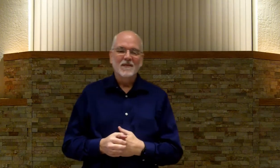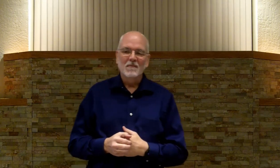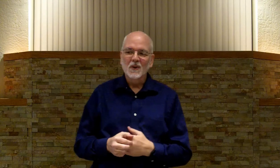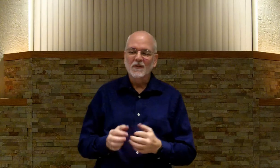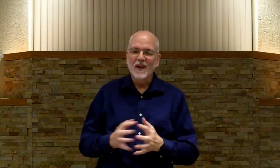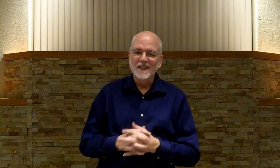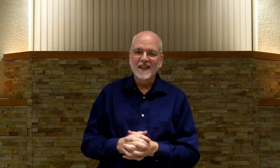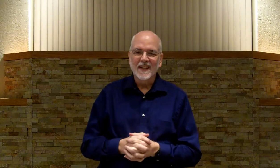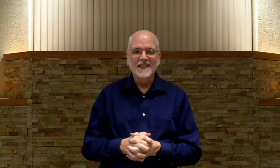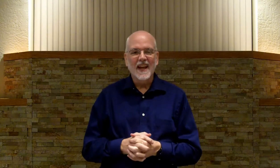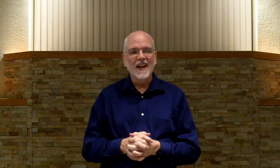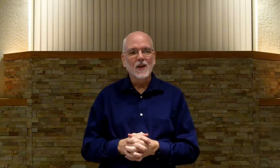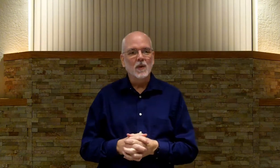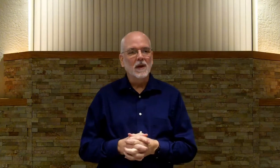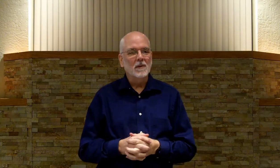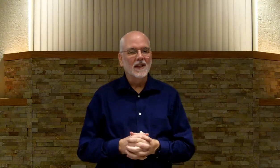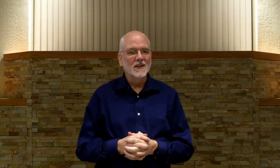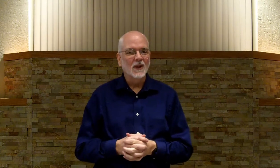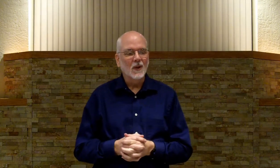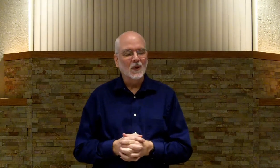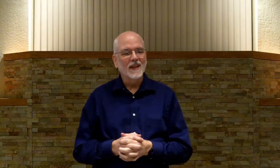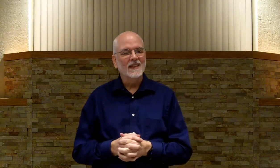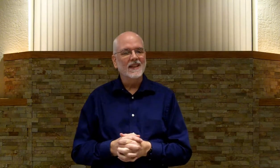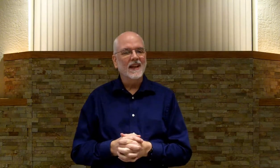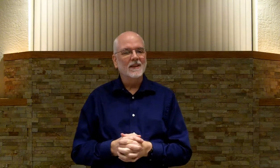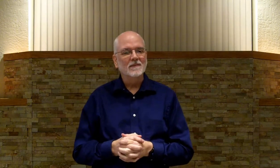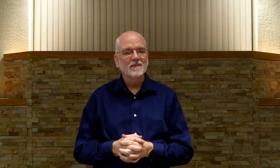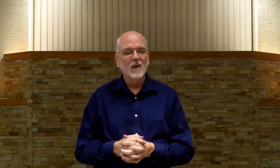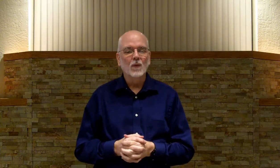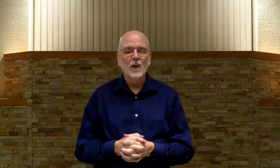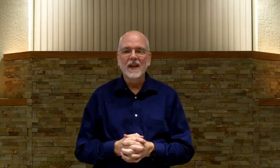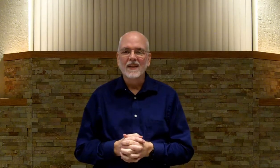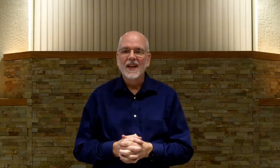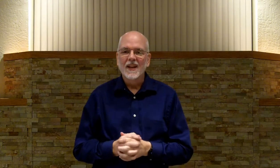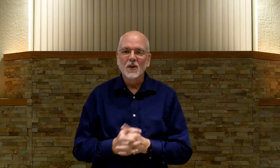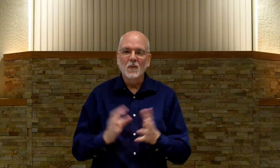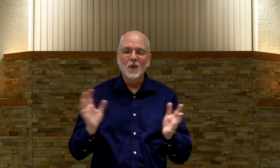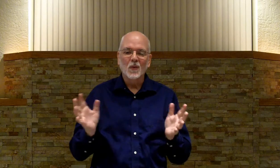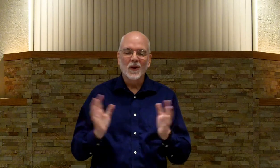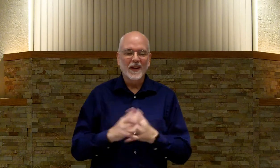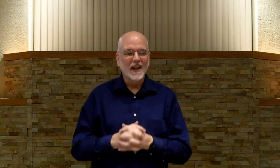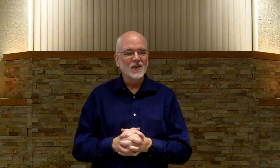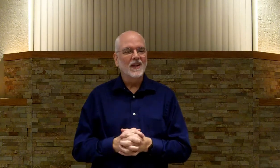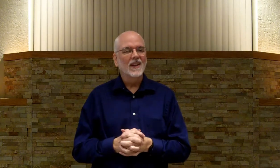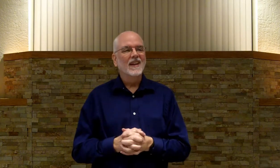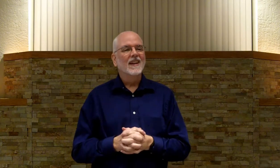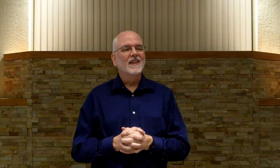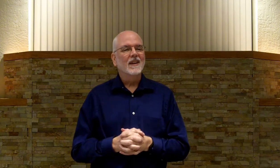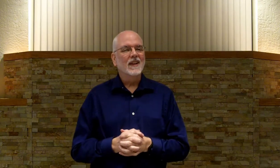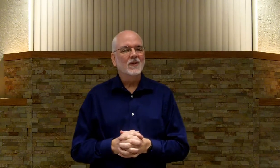Most of us in this day and age wouldn't be able to listen to the whole thing sitting down. Hopefully, he took more than one occasion to get